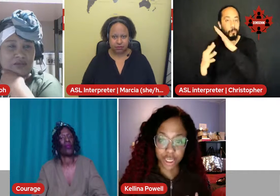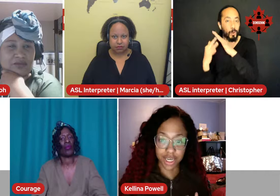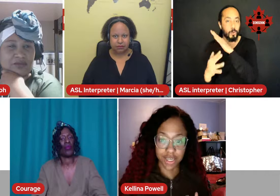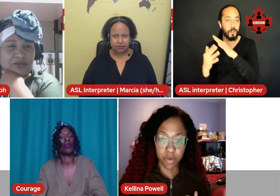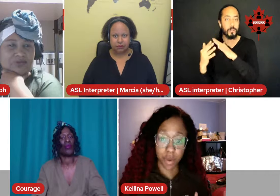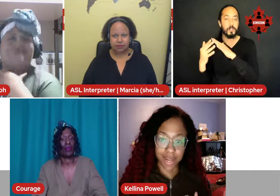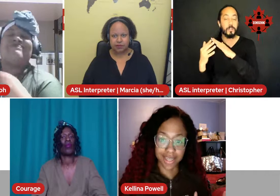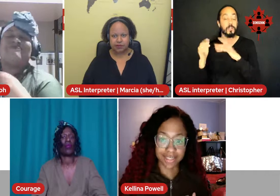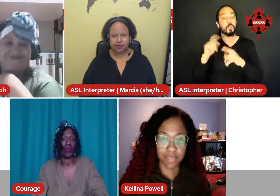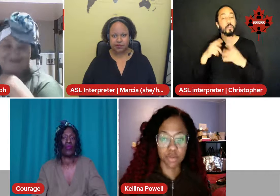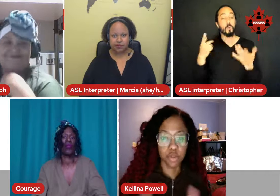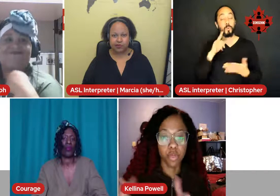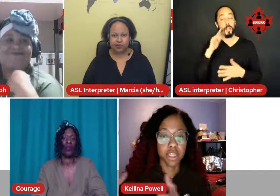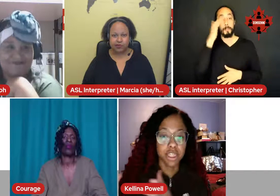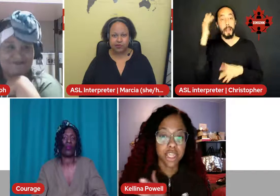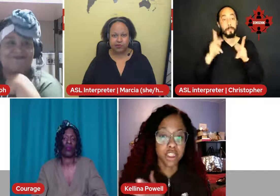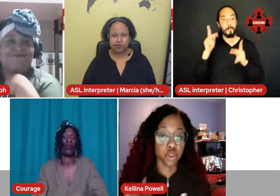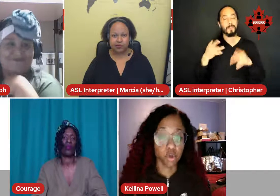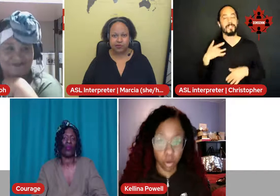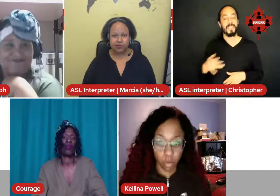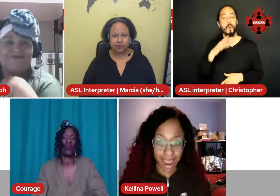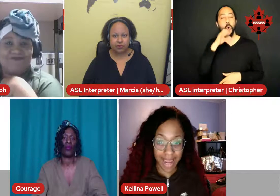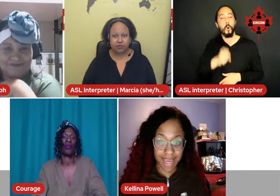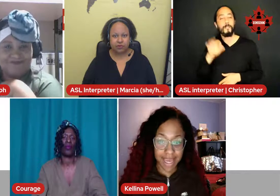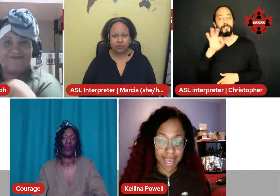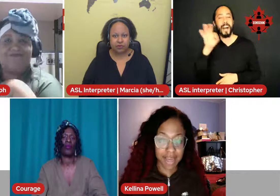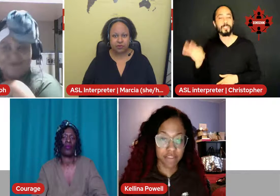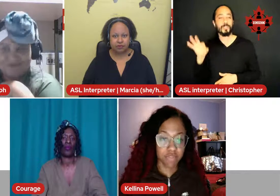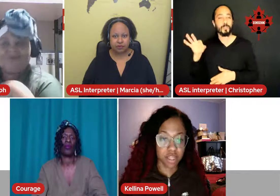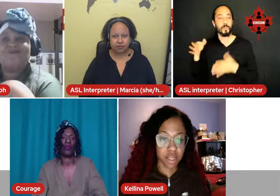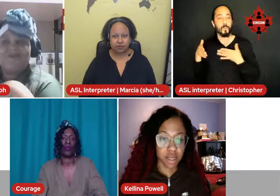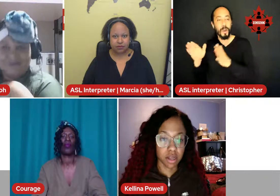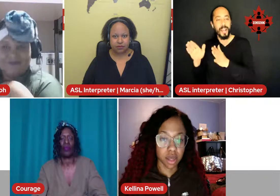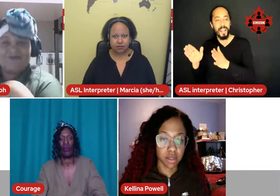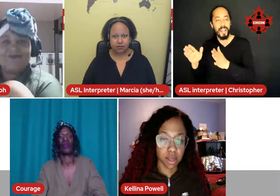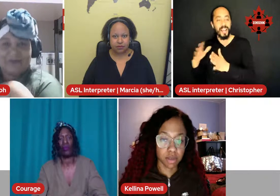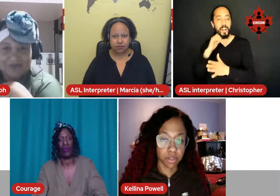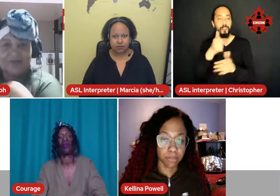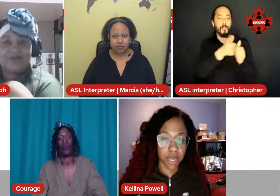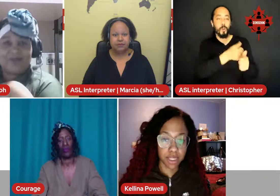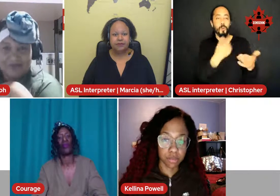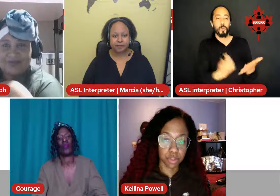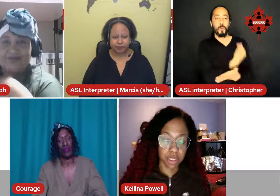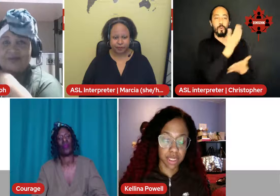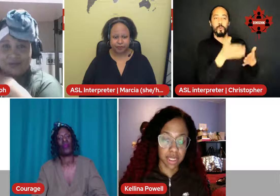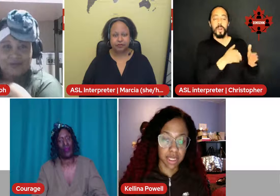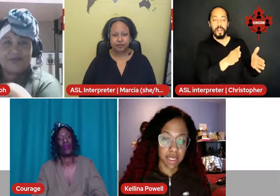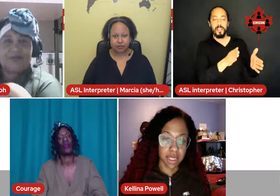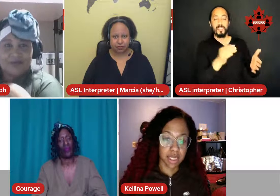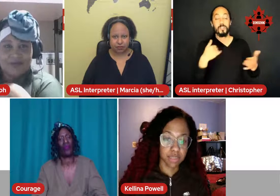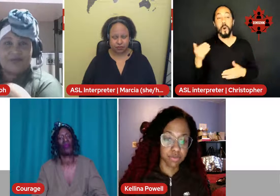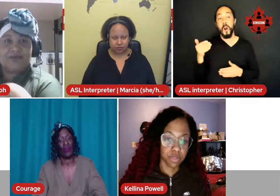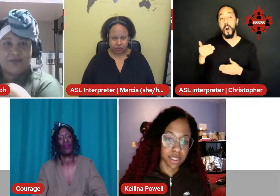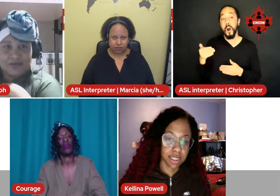way instead of doing the things the newer way. And I feel like a lot of time with the black community, it's really,